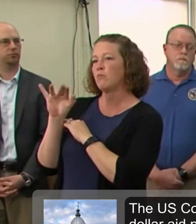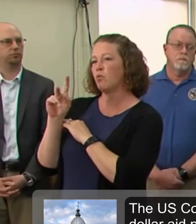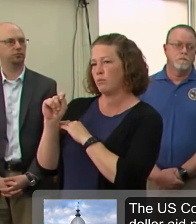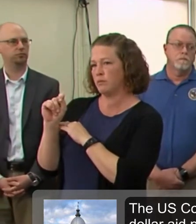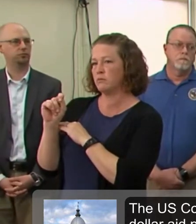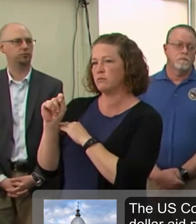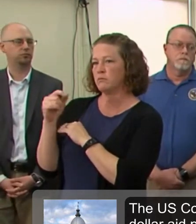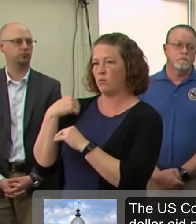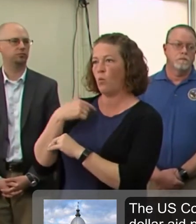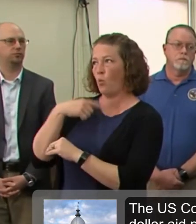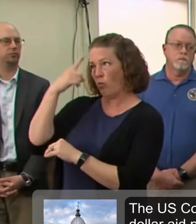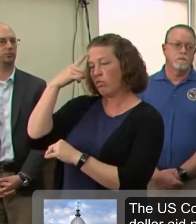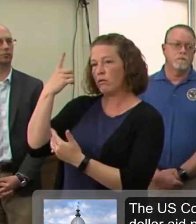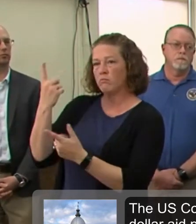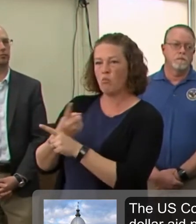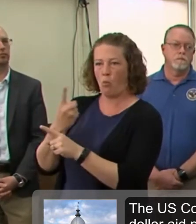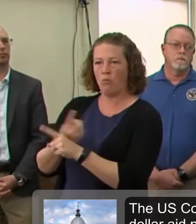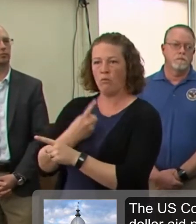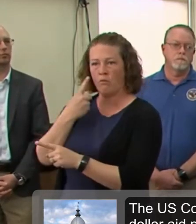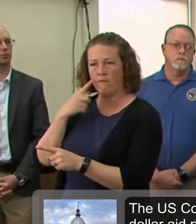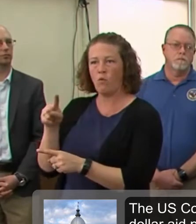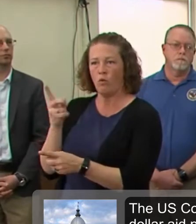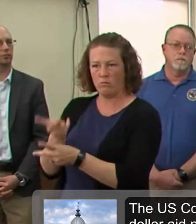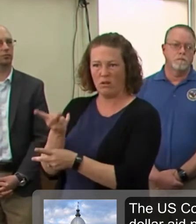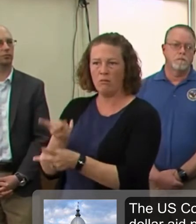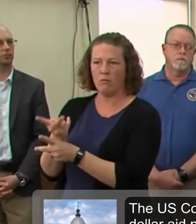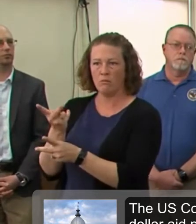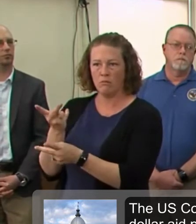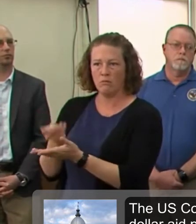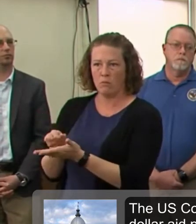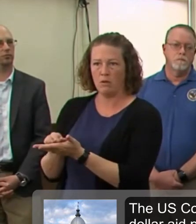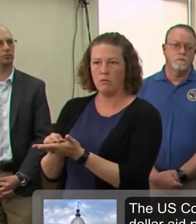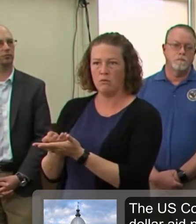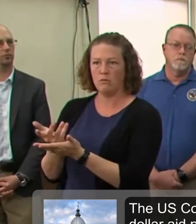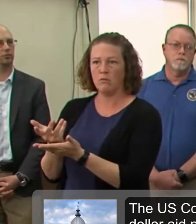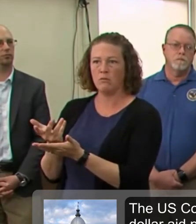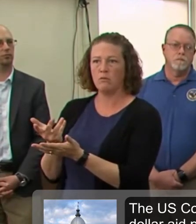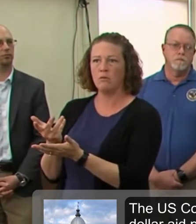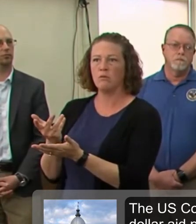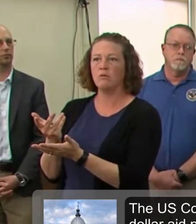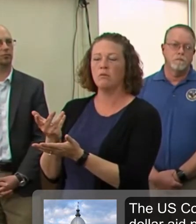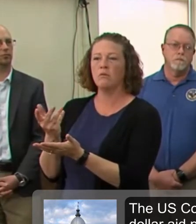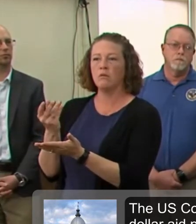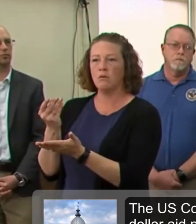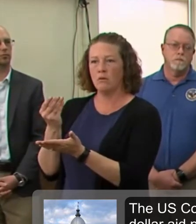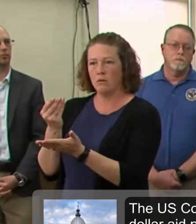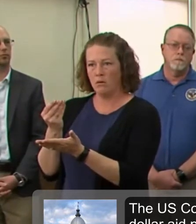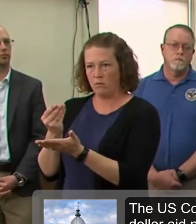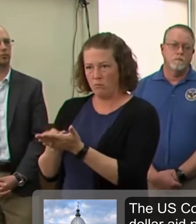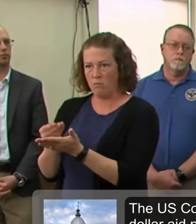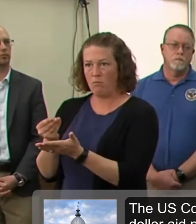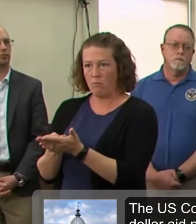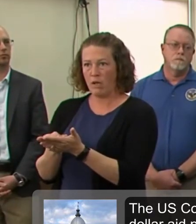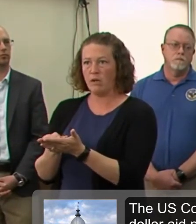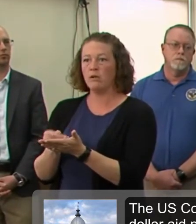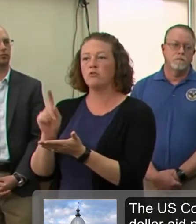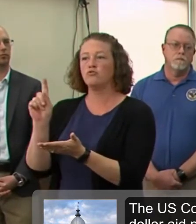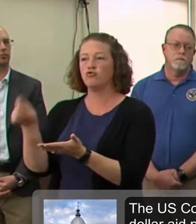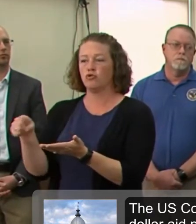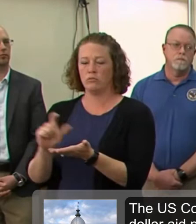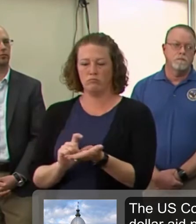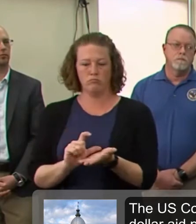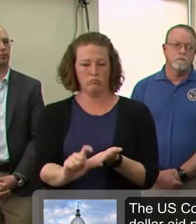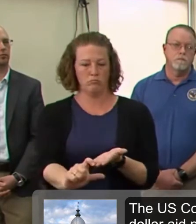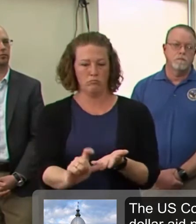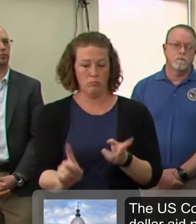this current situation. The dollars that will go to the American public should go to people who are being laid off, for example,